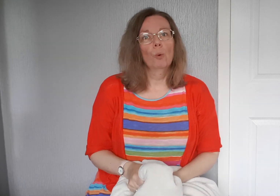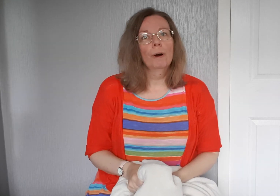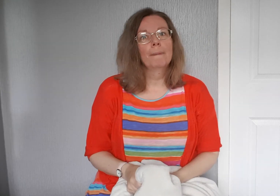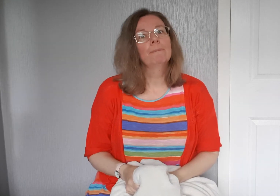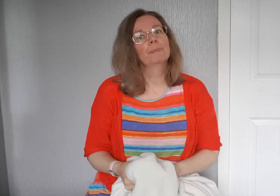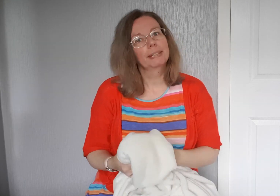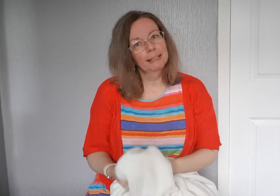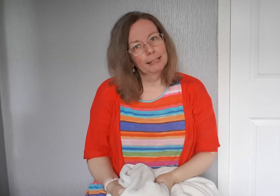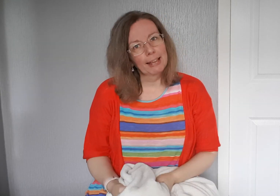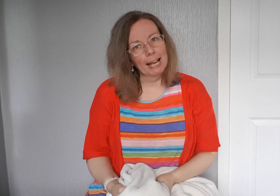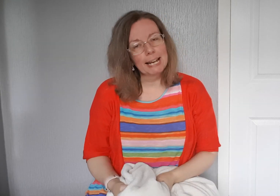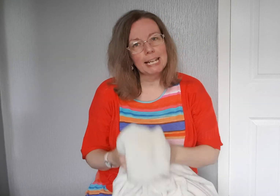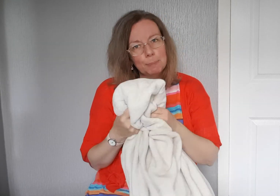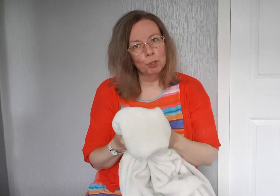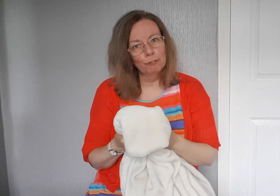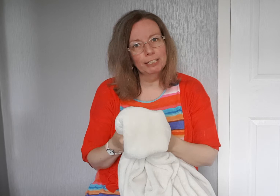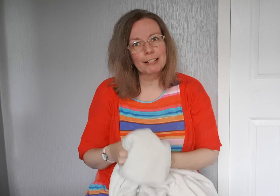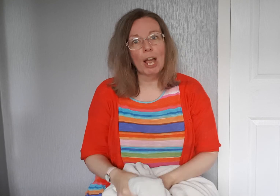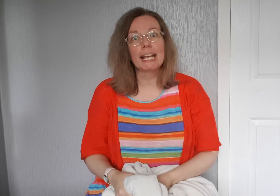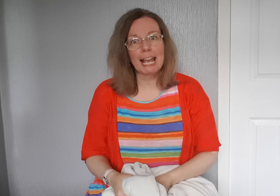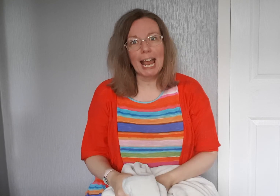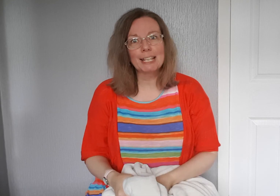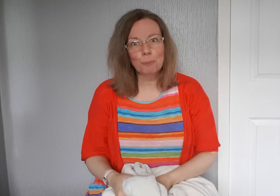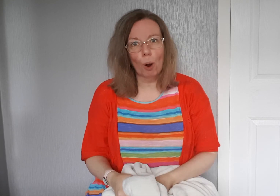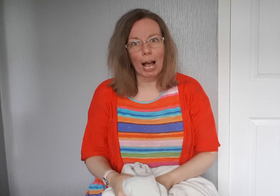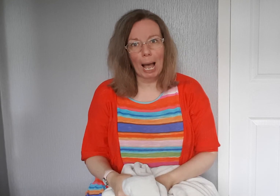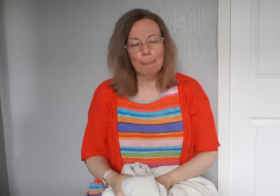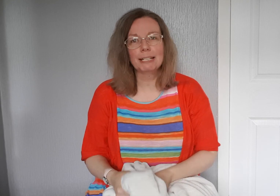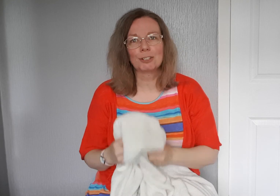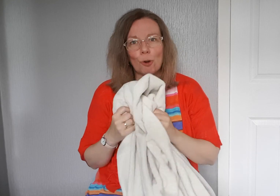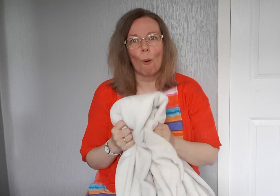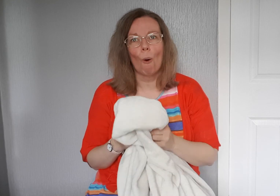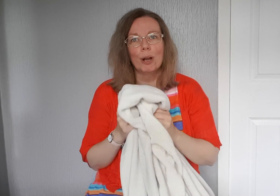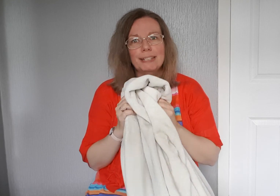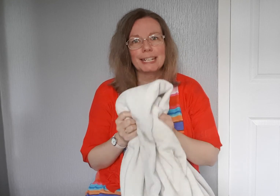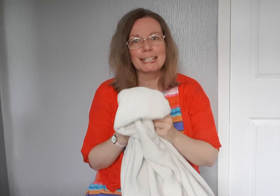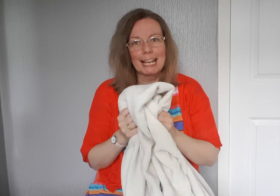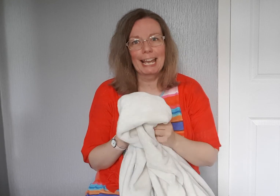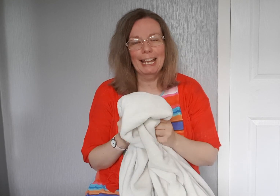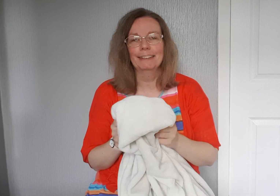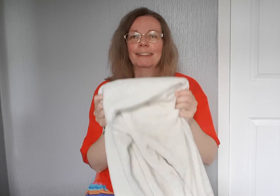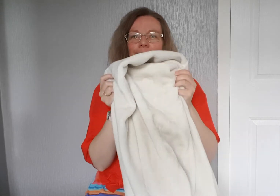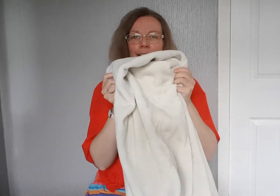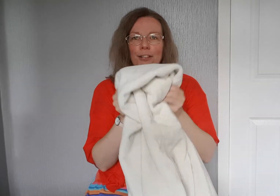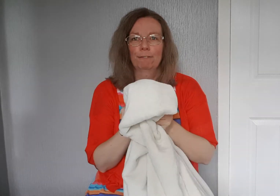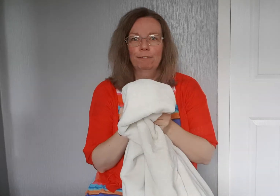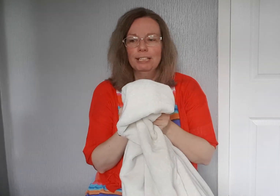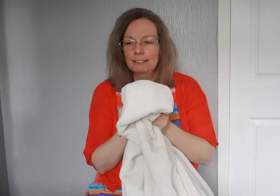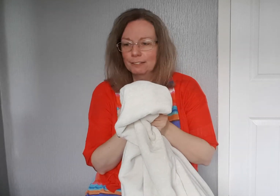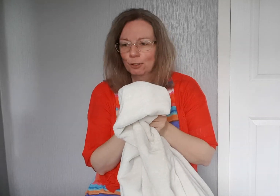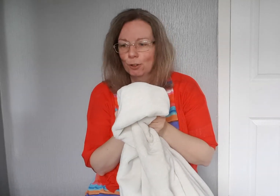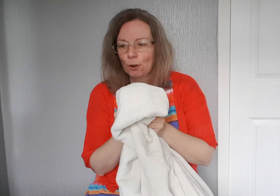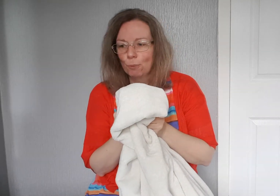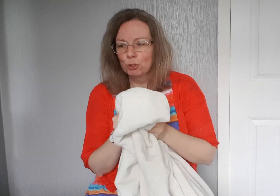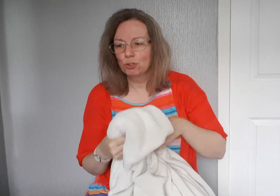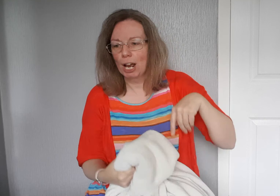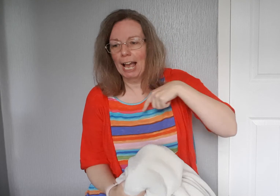So that night he put the fleece out and guess what happened? God did it again. The fleece was dry